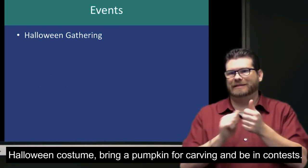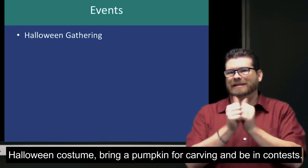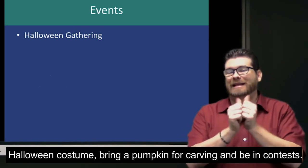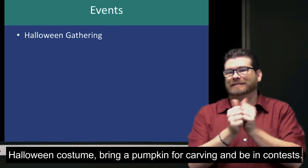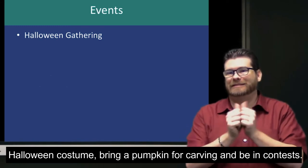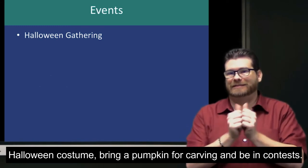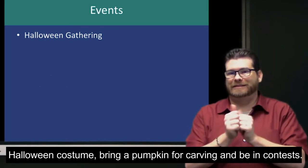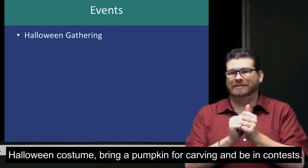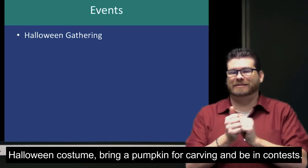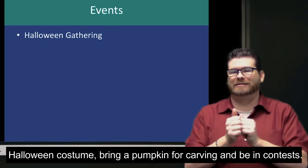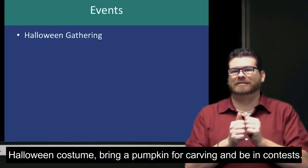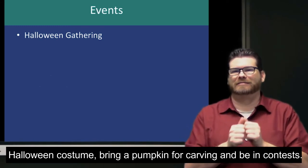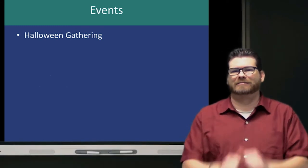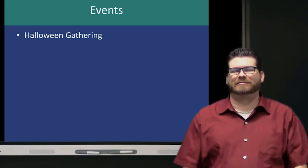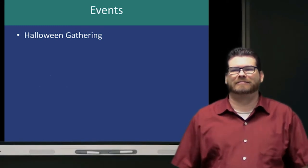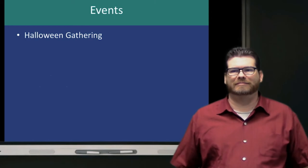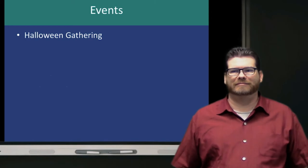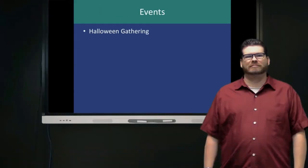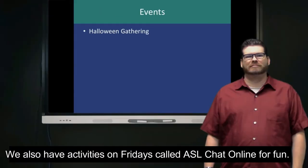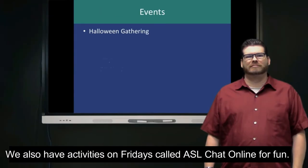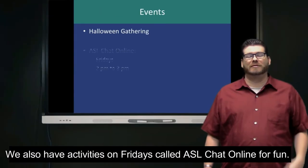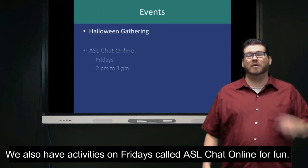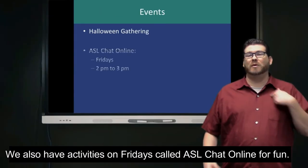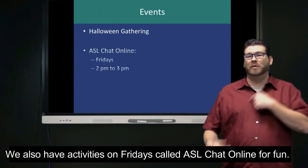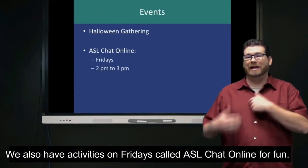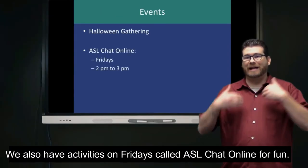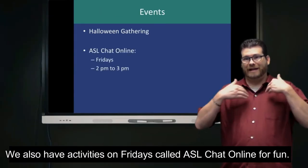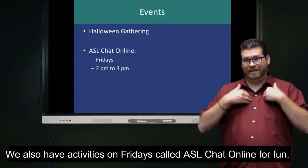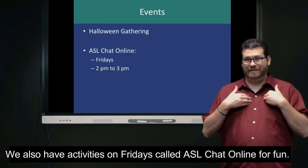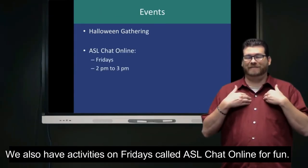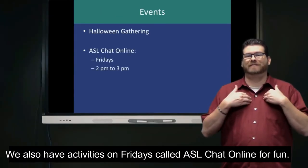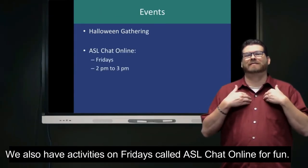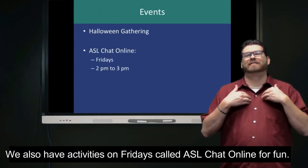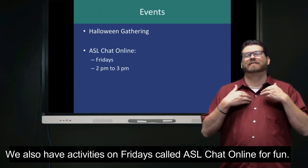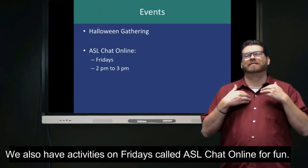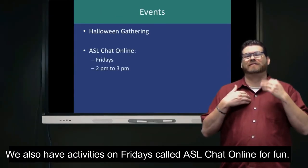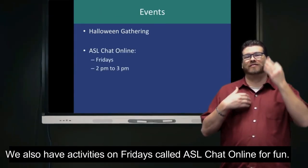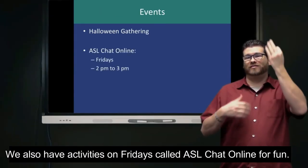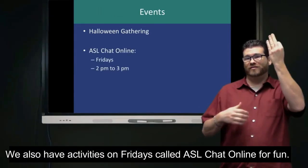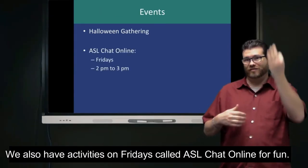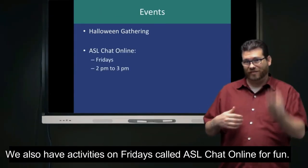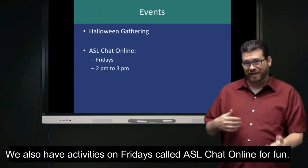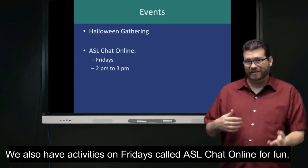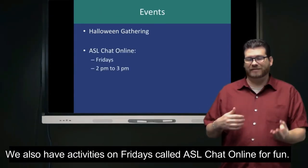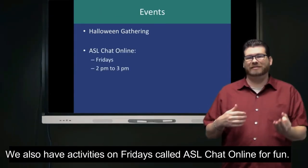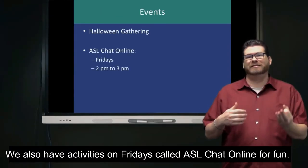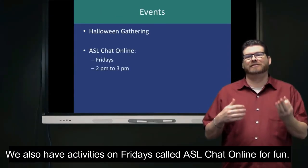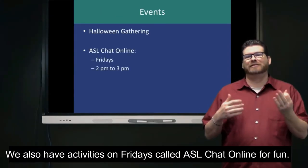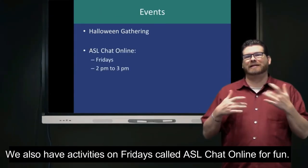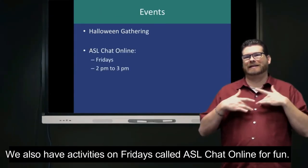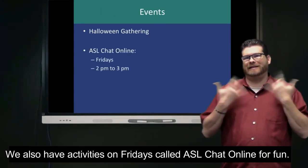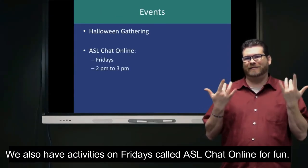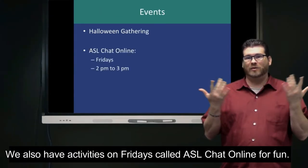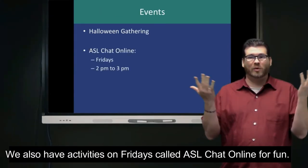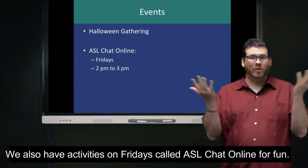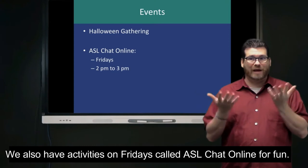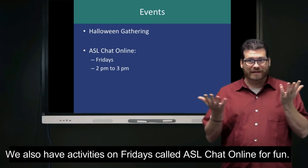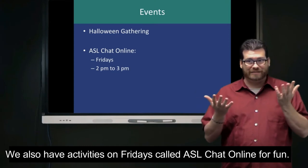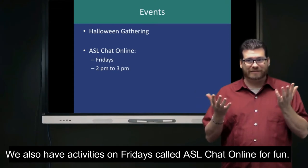pumpkin carving utensils for a pumpkin carving contest. Every Friday, we